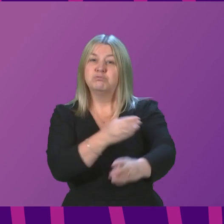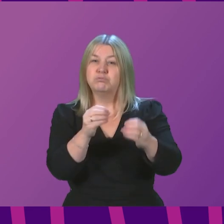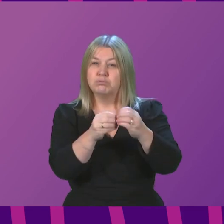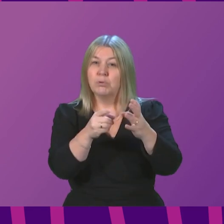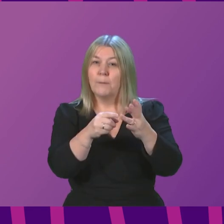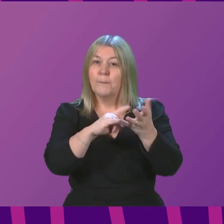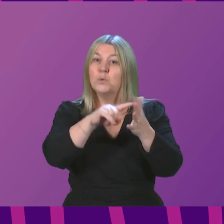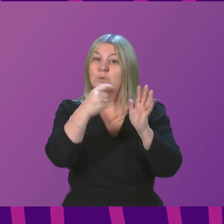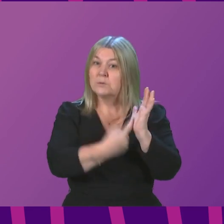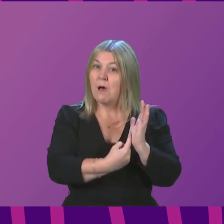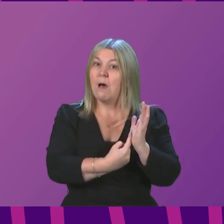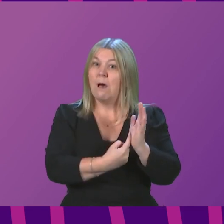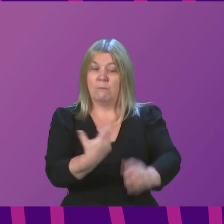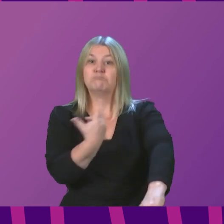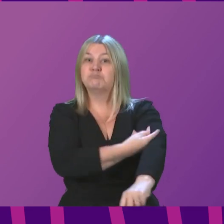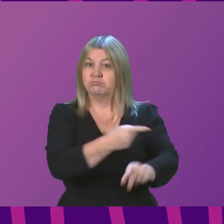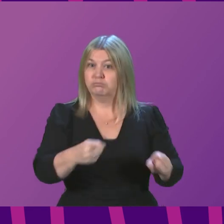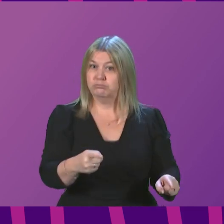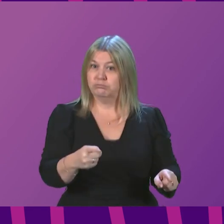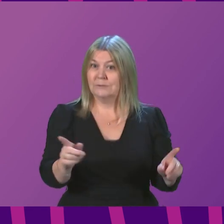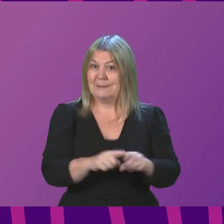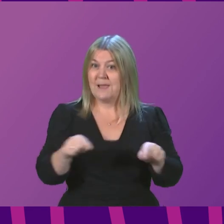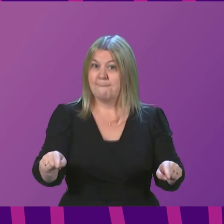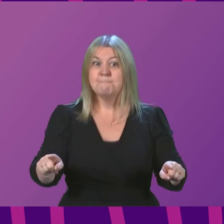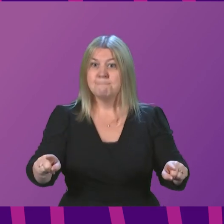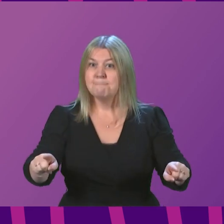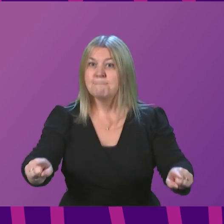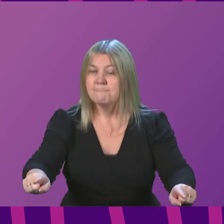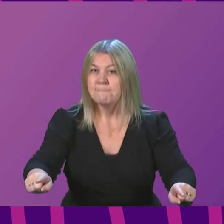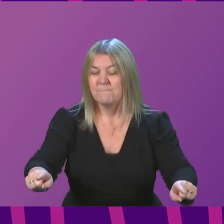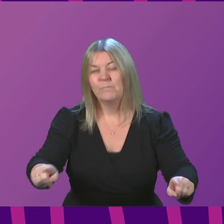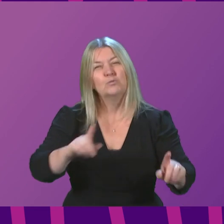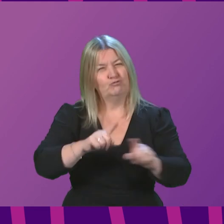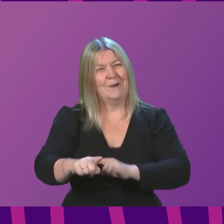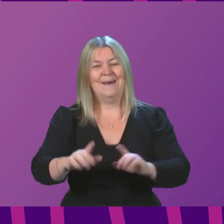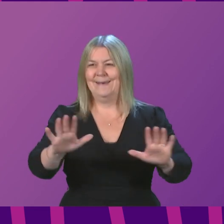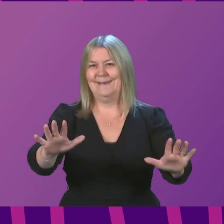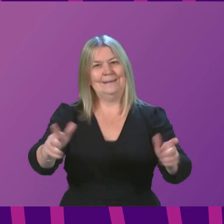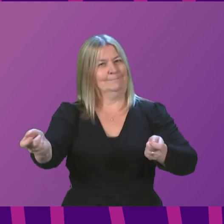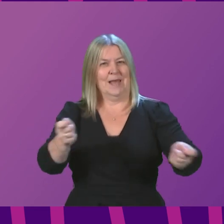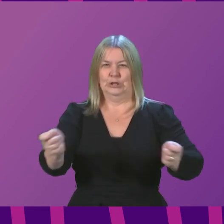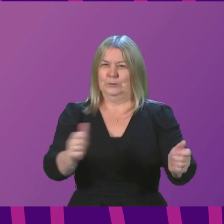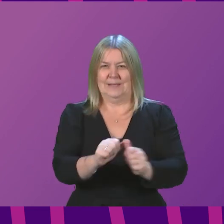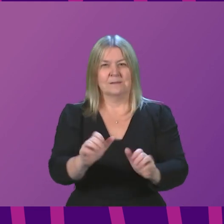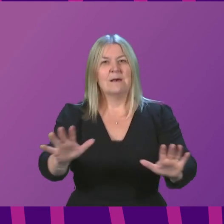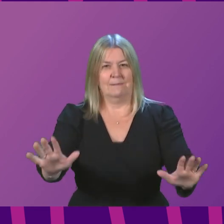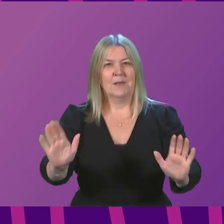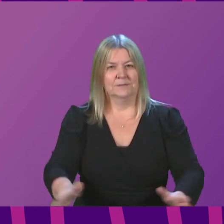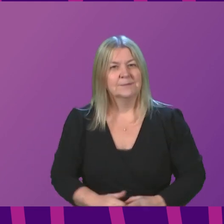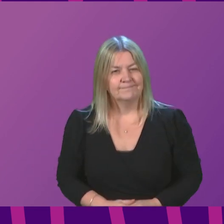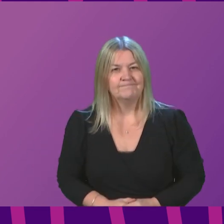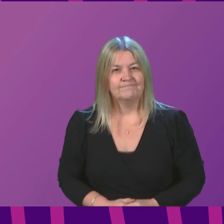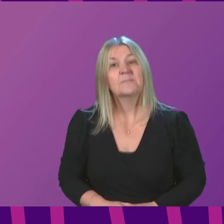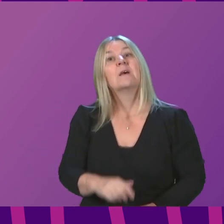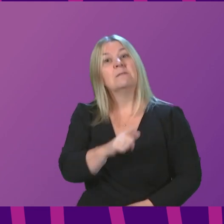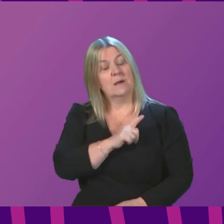impacts of Omicron, we must try to avoid the sheer volume of cases overwhelming us. That is why it is